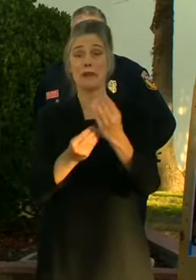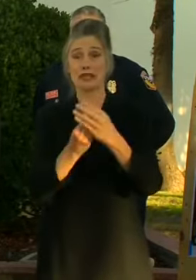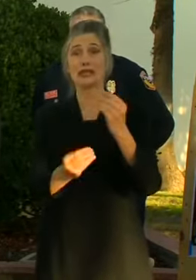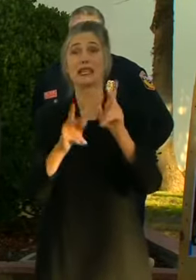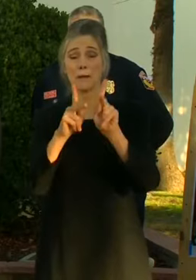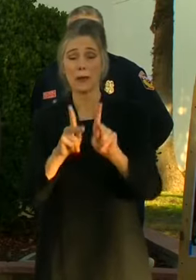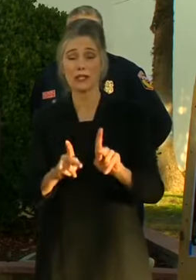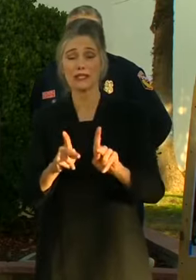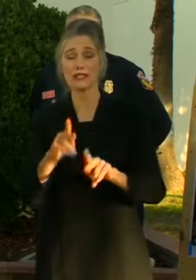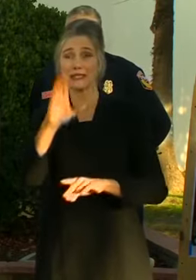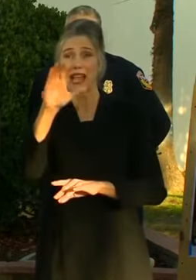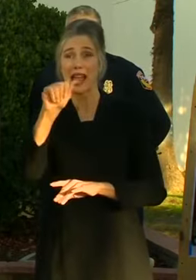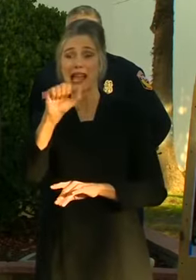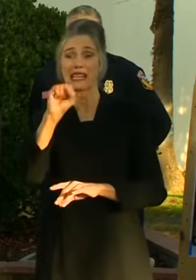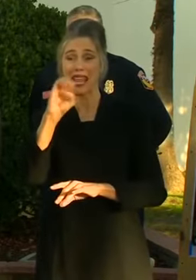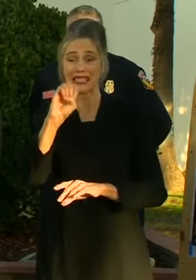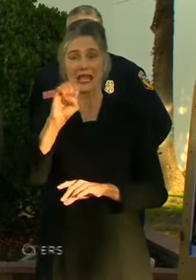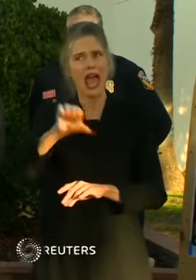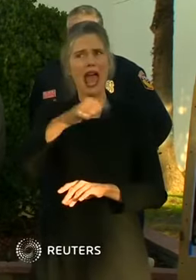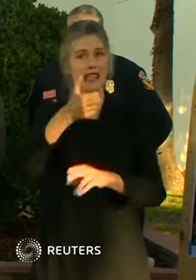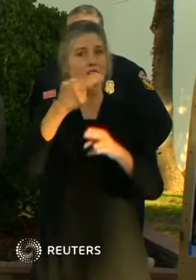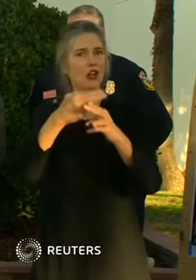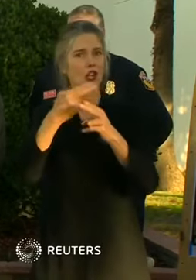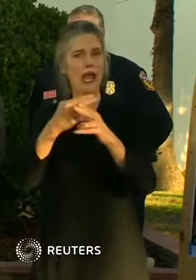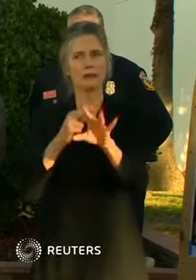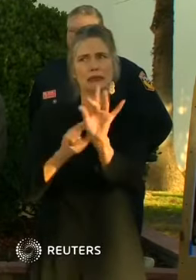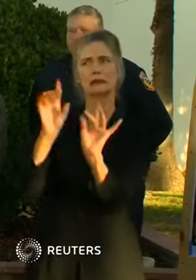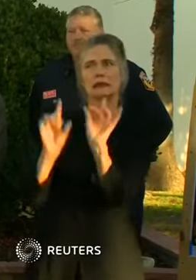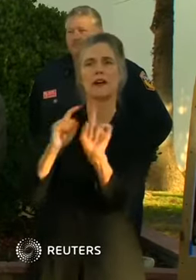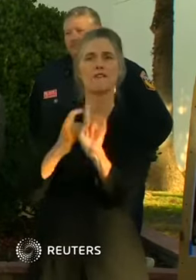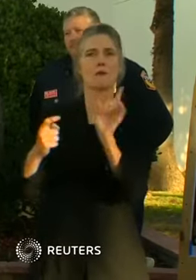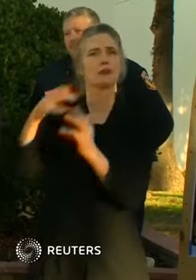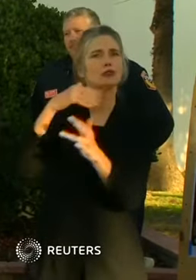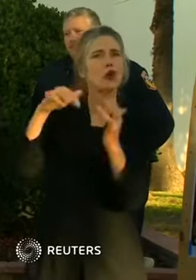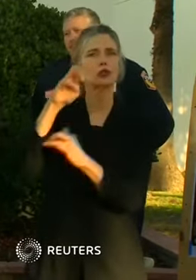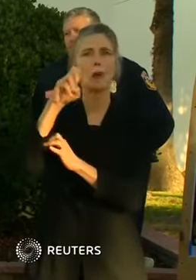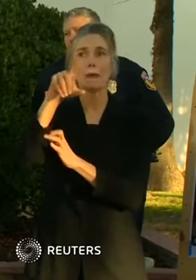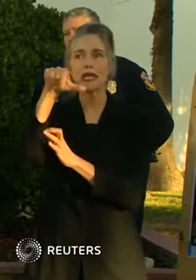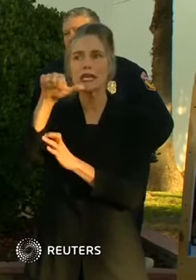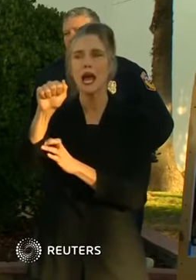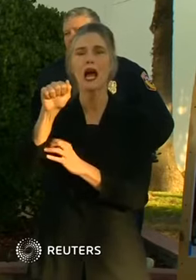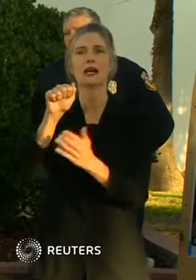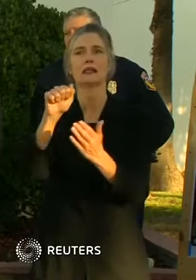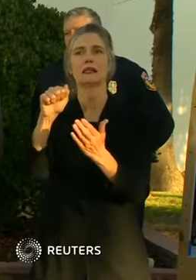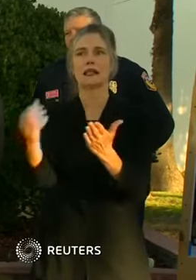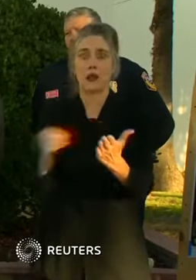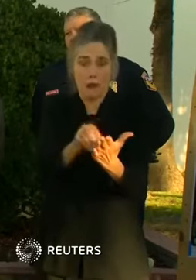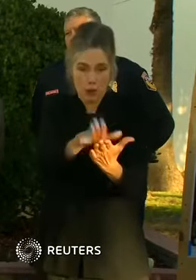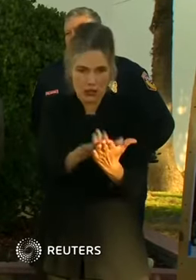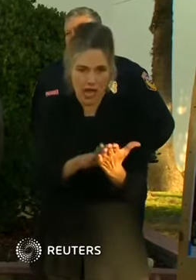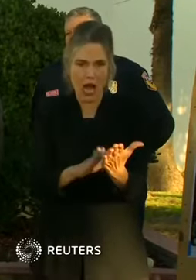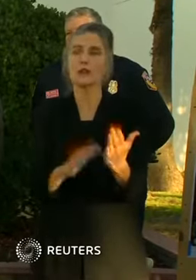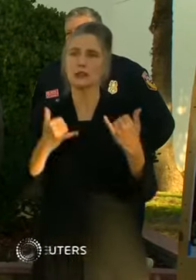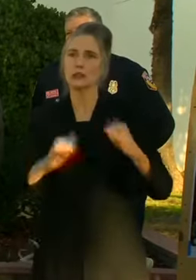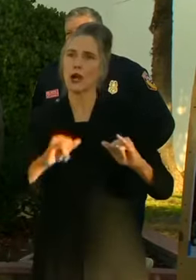other names that we have gleaned from social media and from other sources that we are